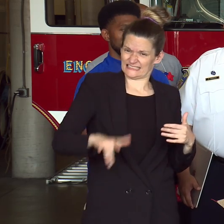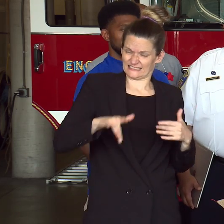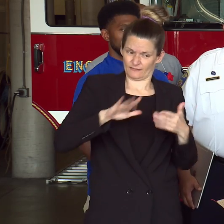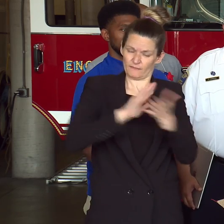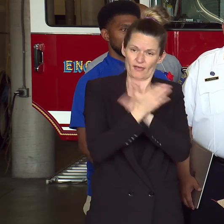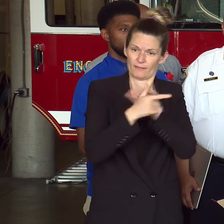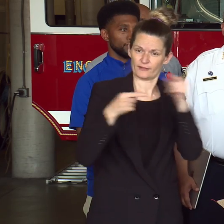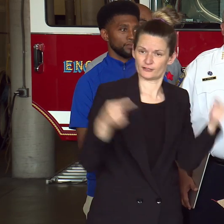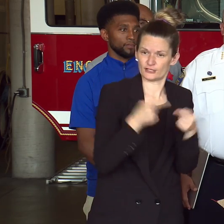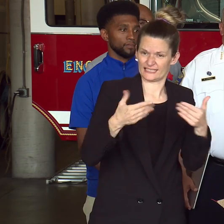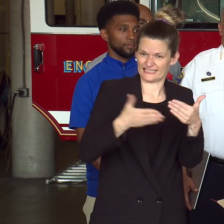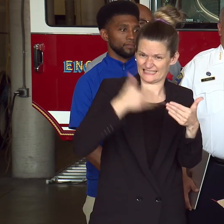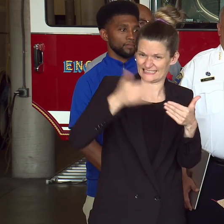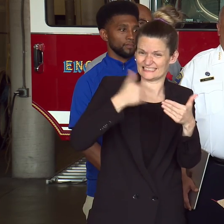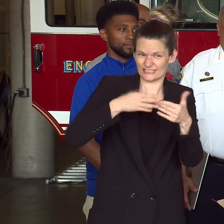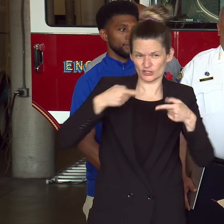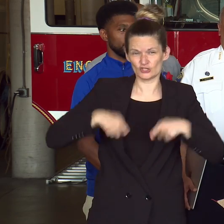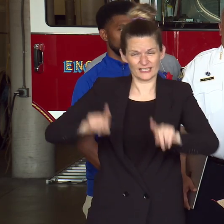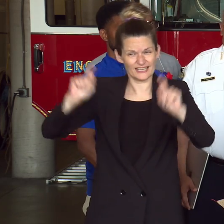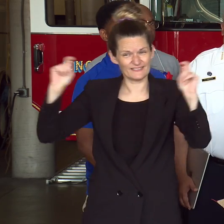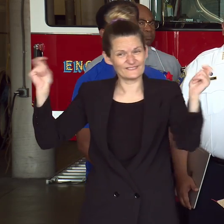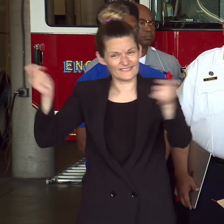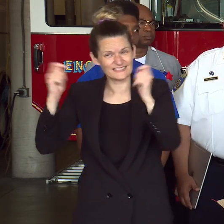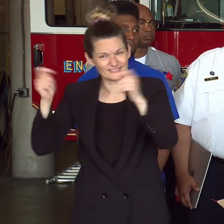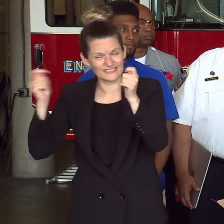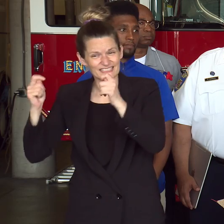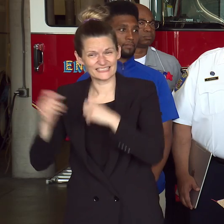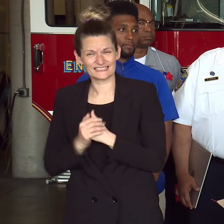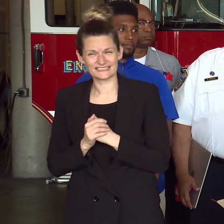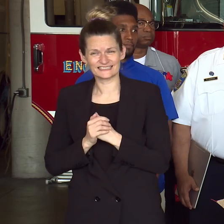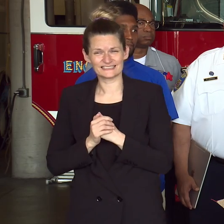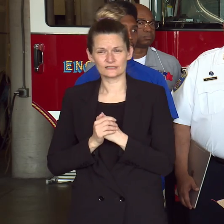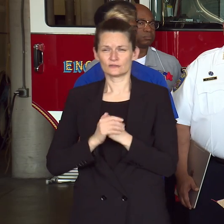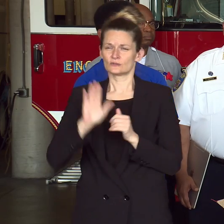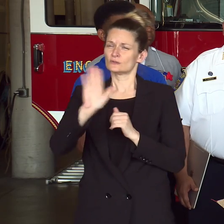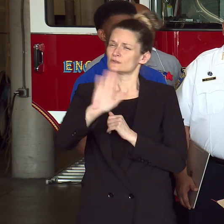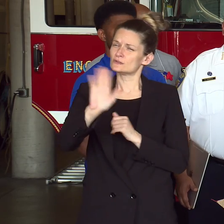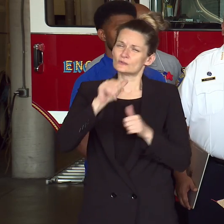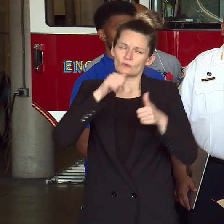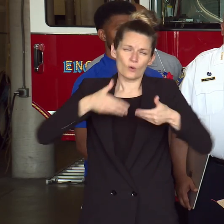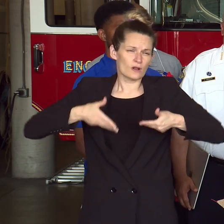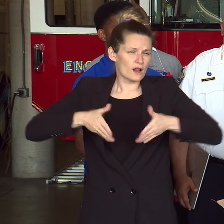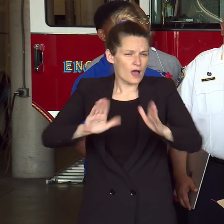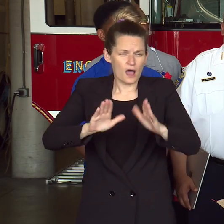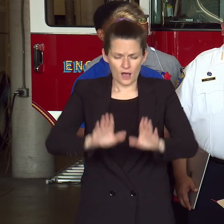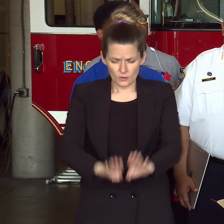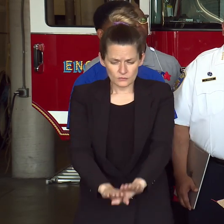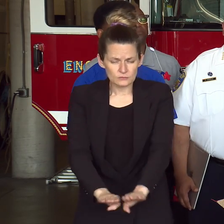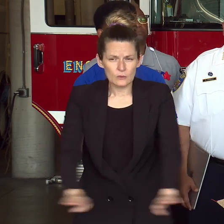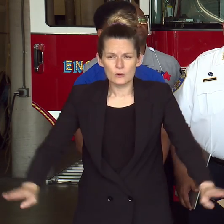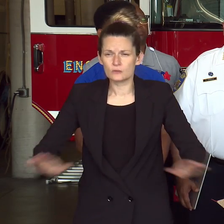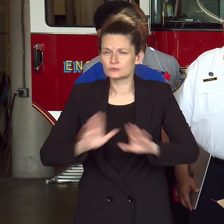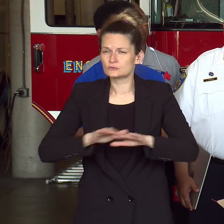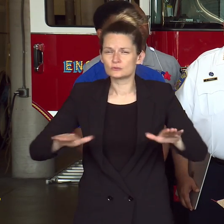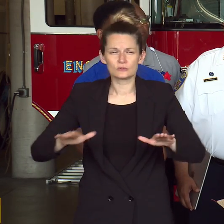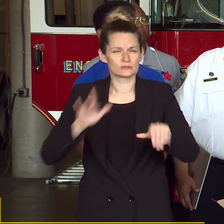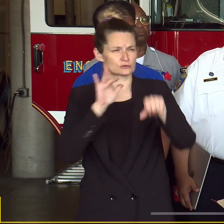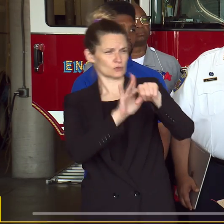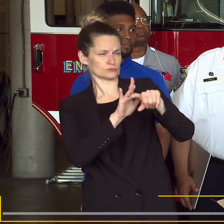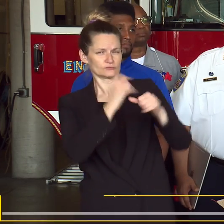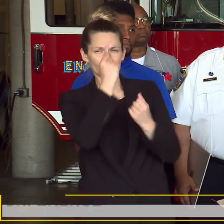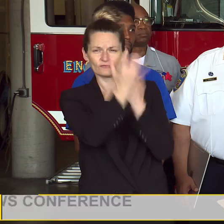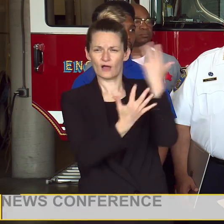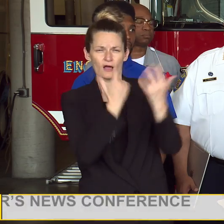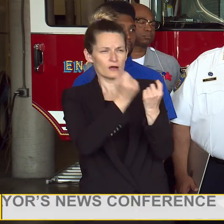July festivities. Never allow young children to play with or ignite fireworks, and make sure your kids and others watch